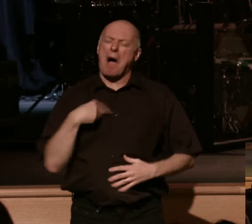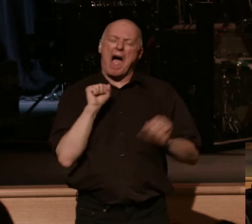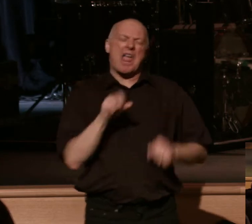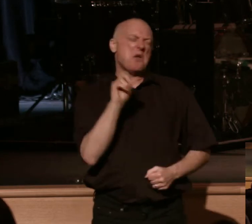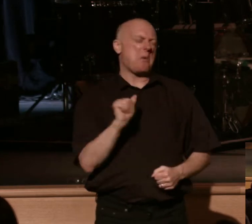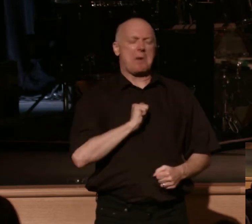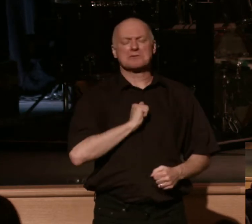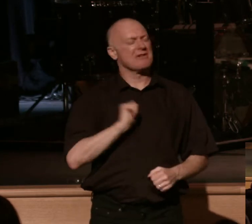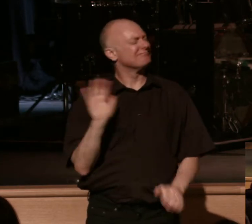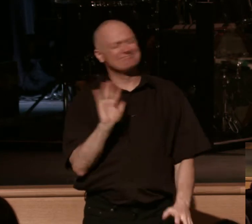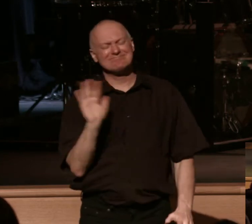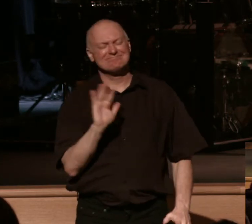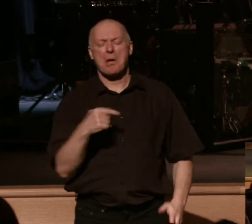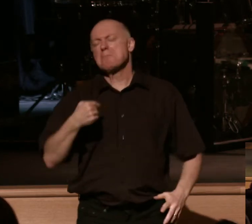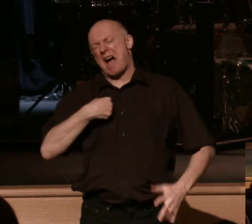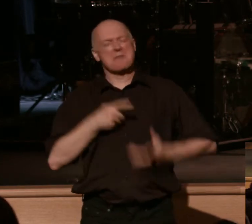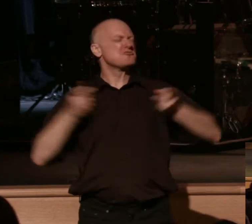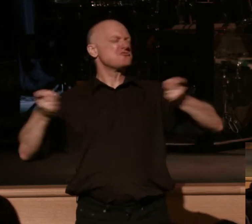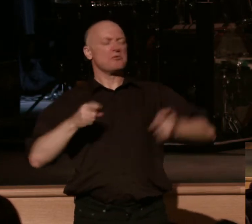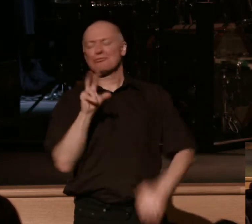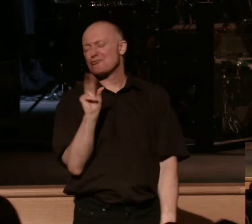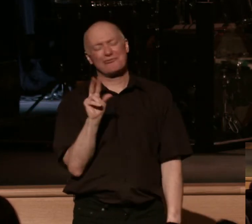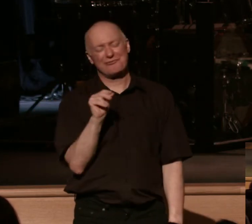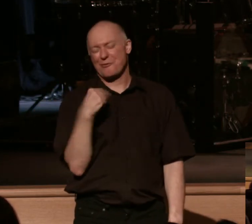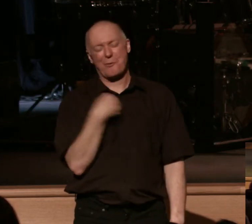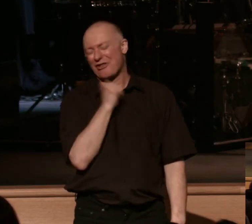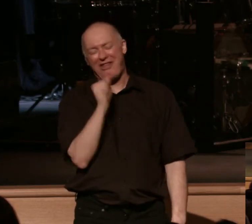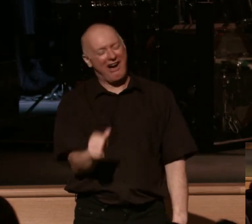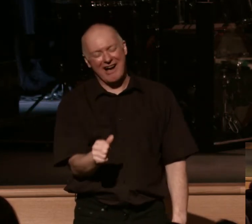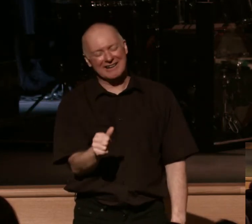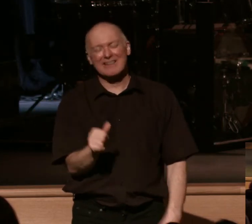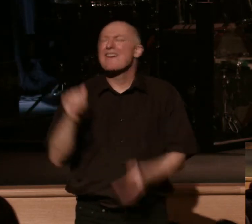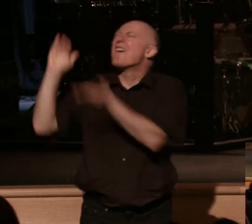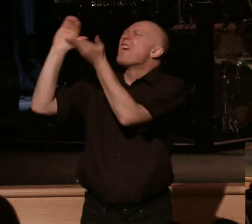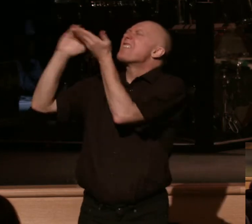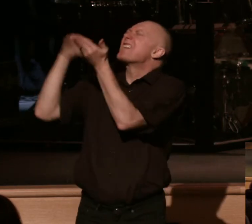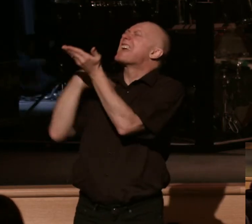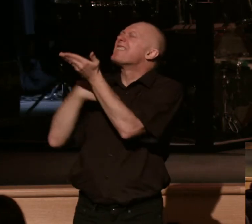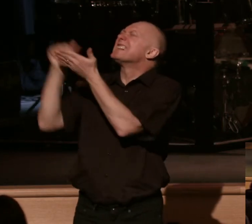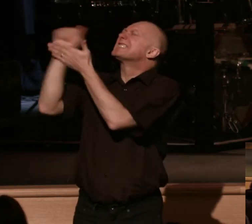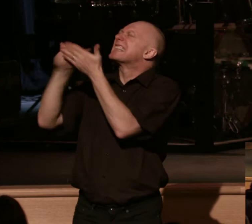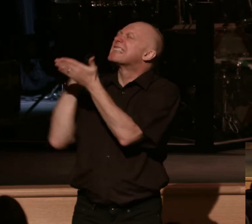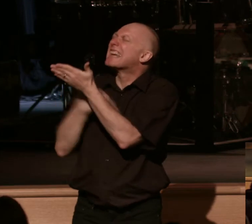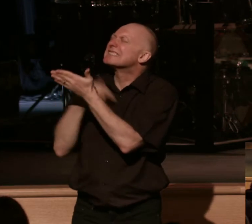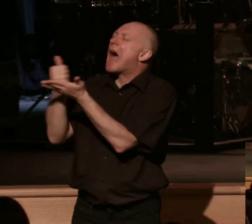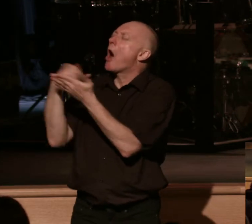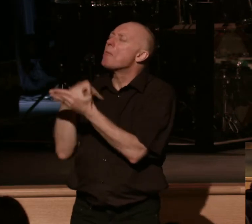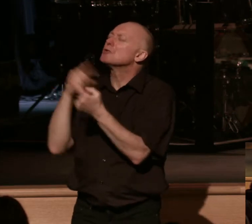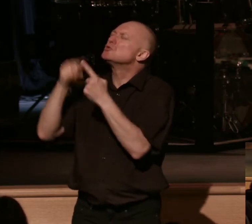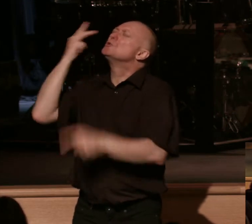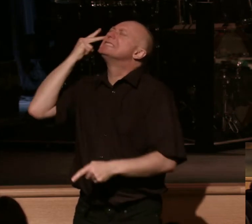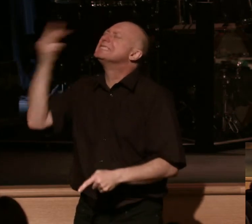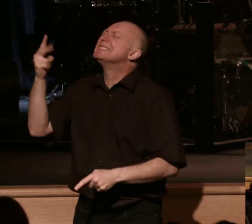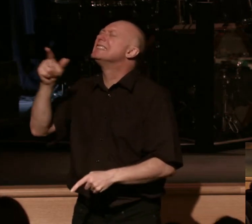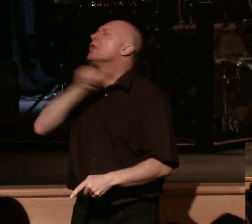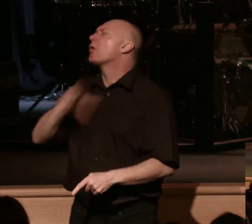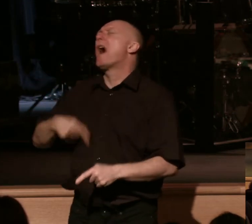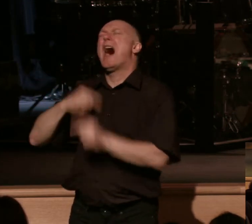when we think that we're in control or not. But forgive us, but then cleanse us and help us to see. Oh, Lord, I pray, I pray there'd be